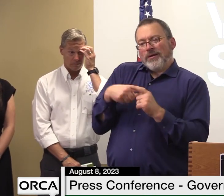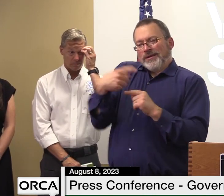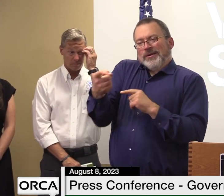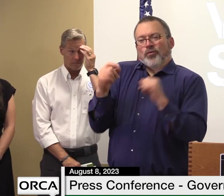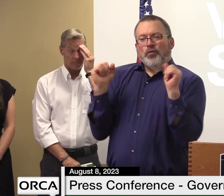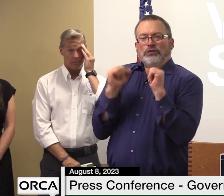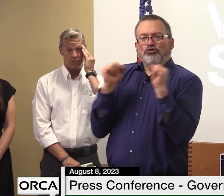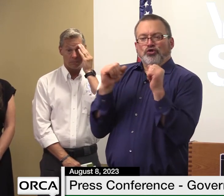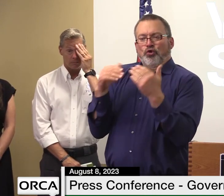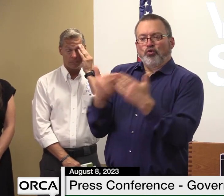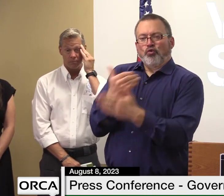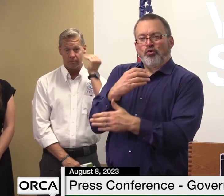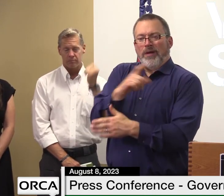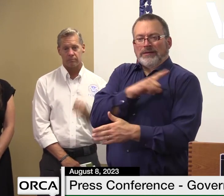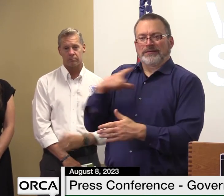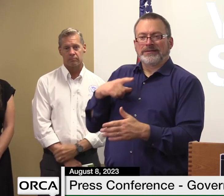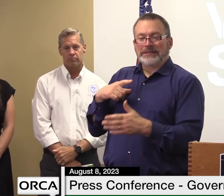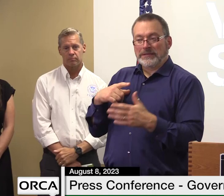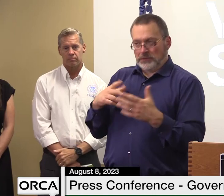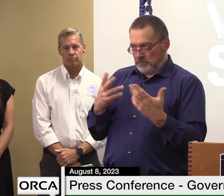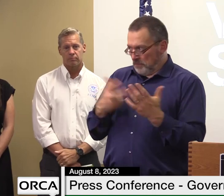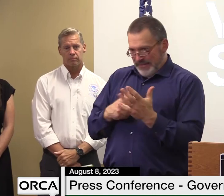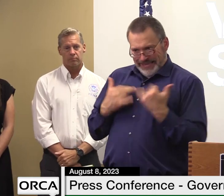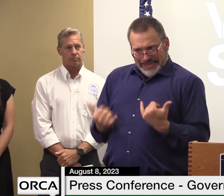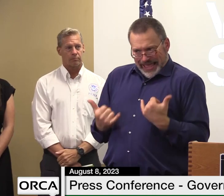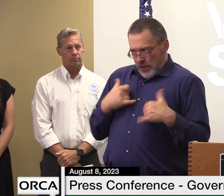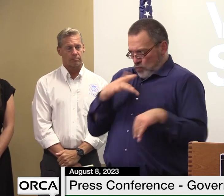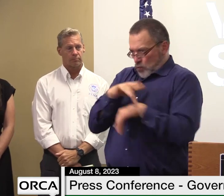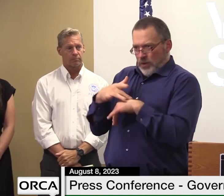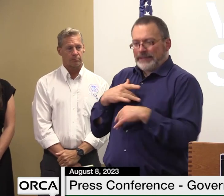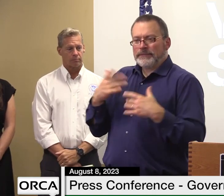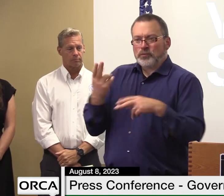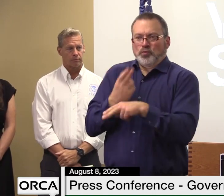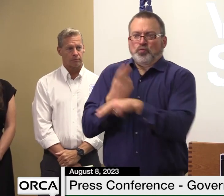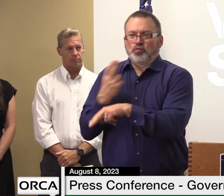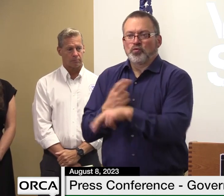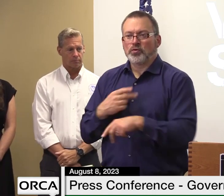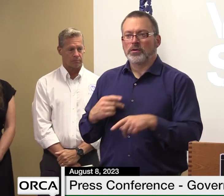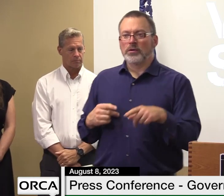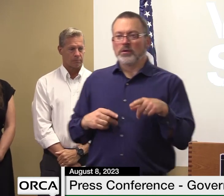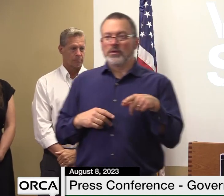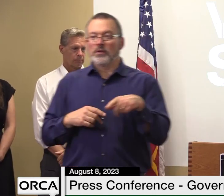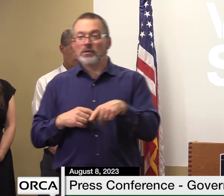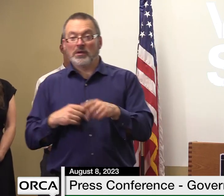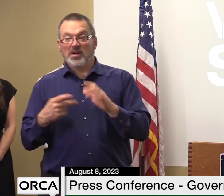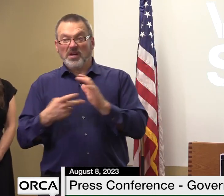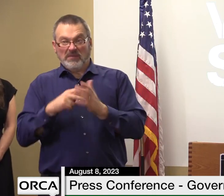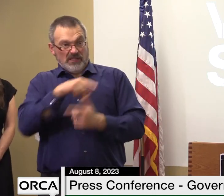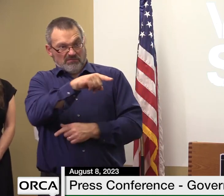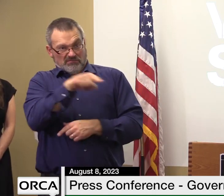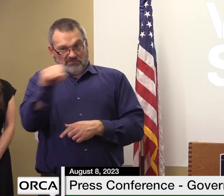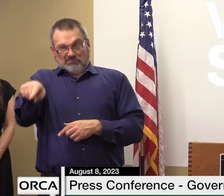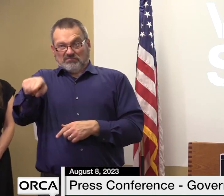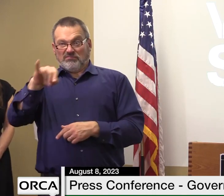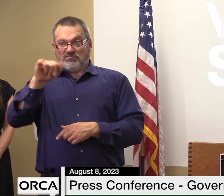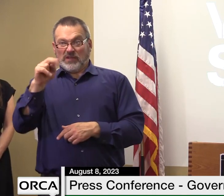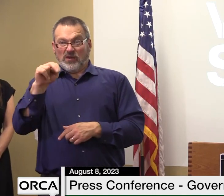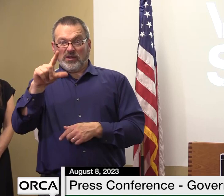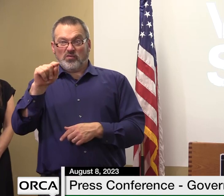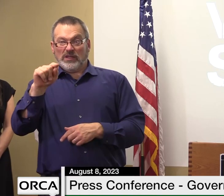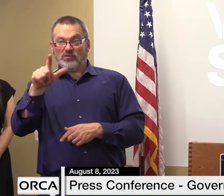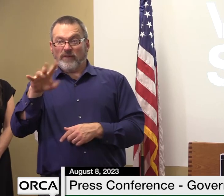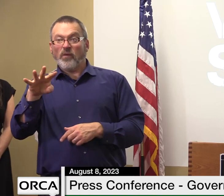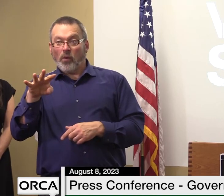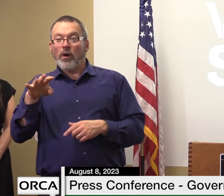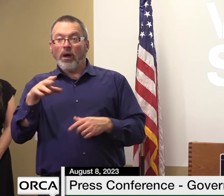we have at this point in time but is that a possibility in january we'll see i mean again i don't want to take away from our efforts uh long